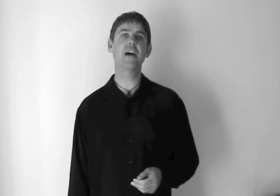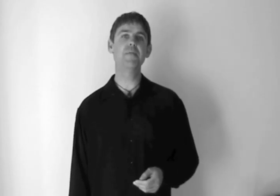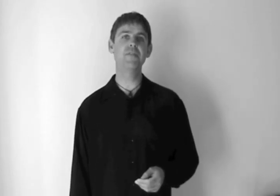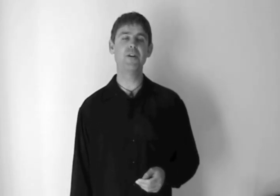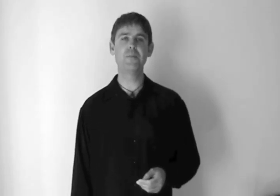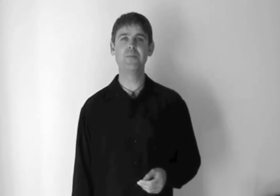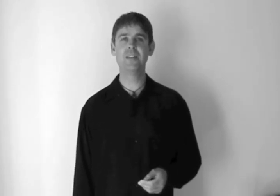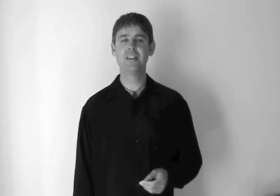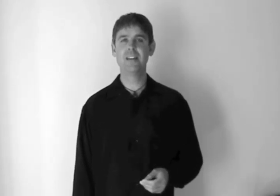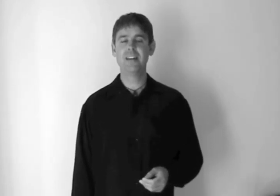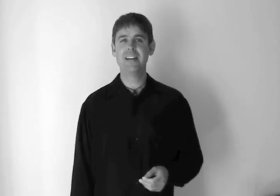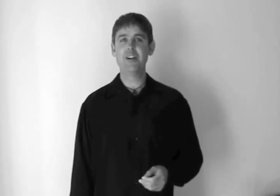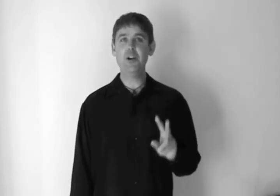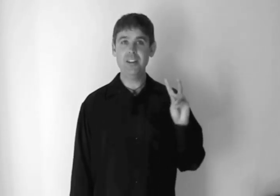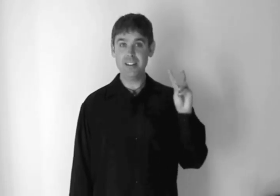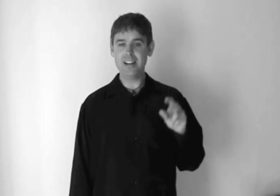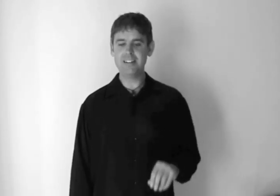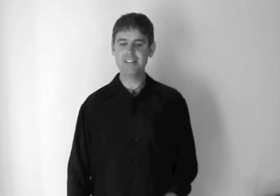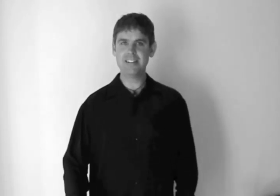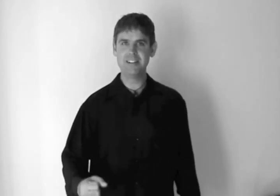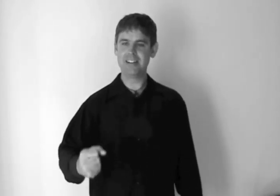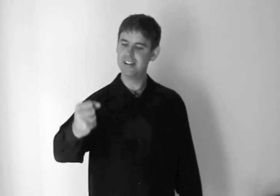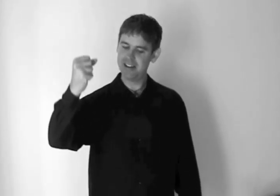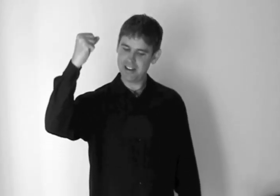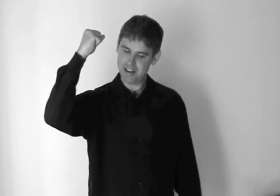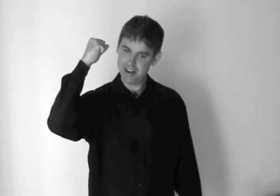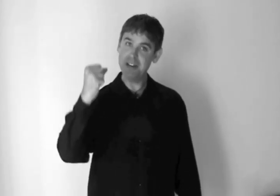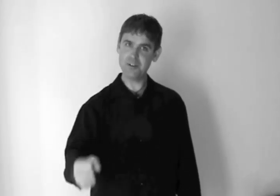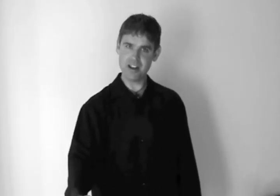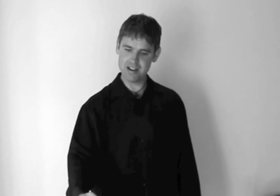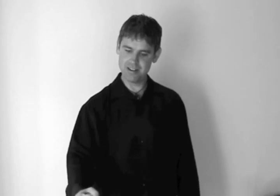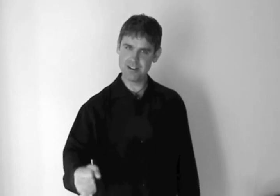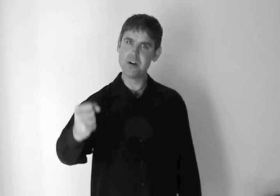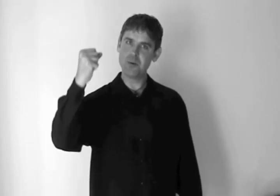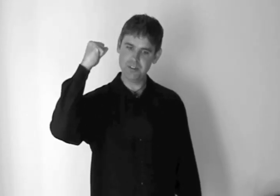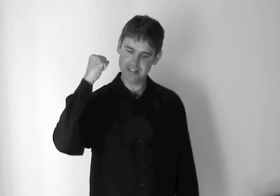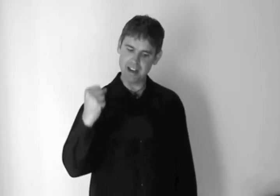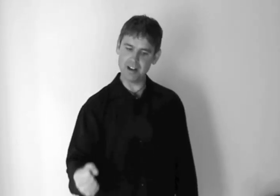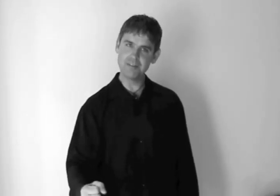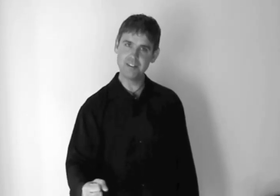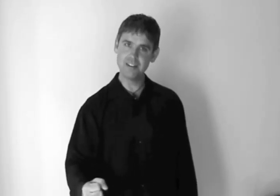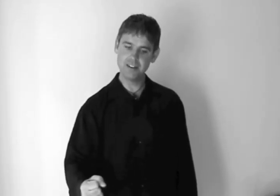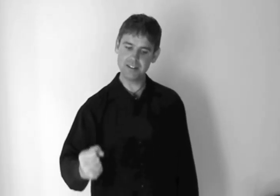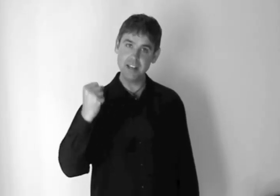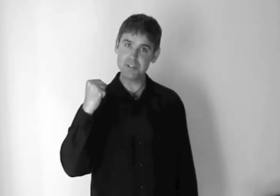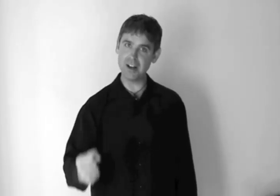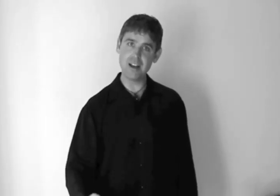come from early conductors hitting the ground with the staff to keep time